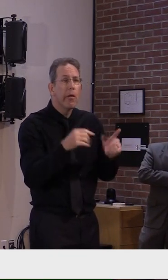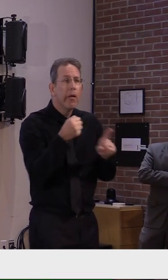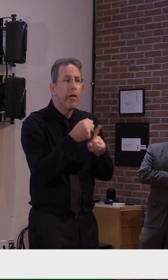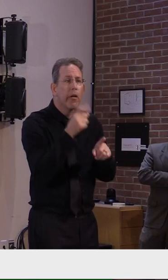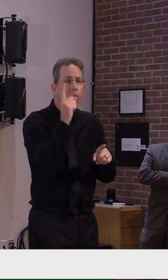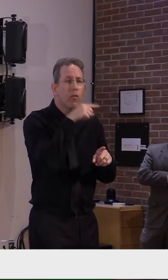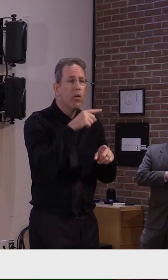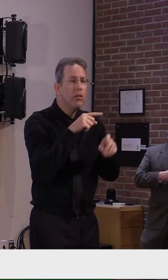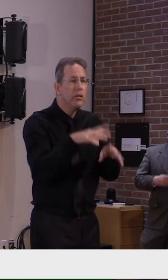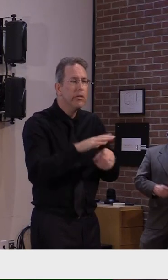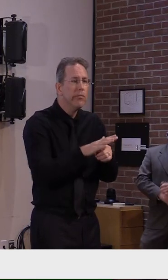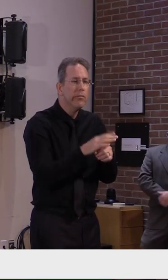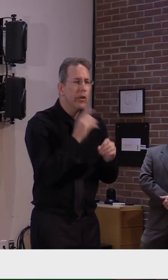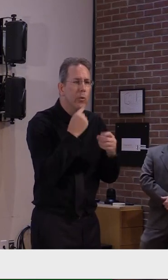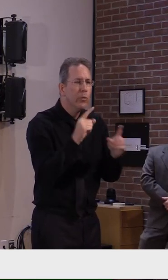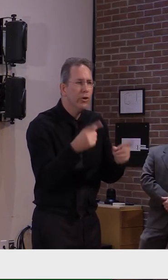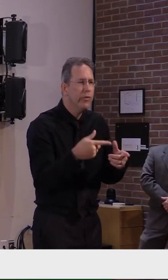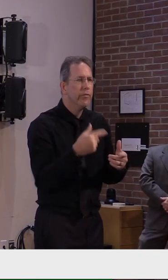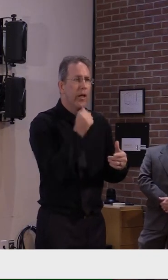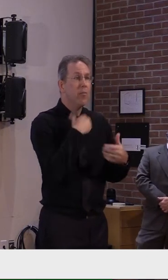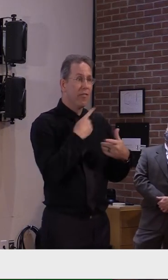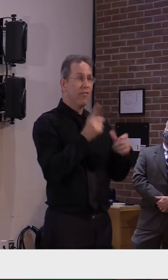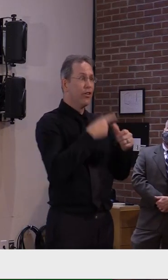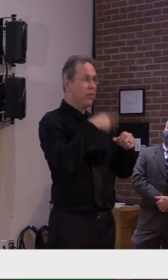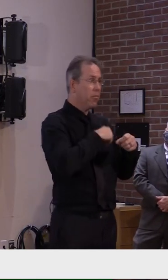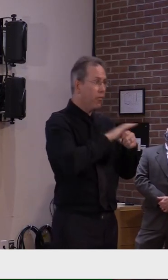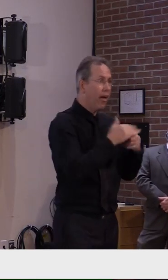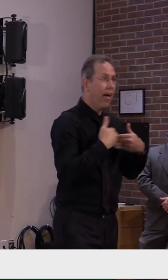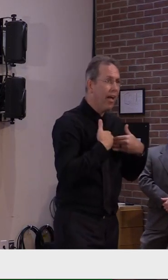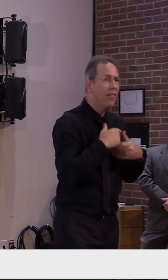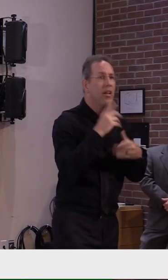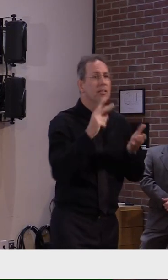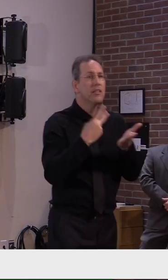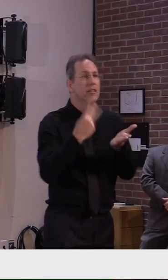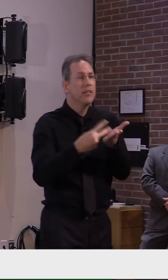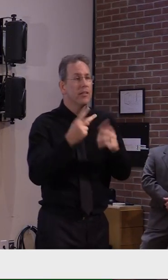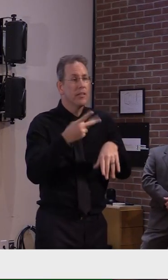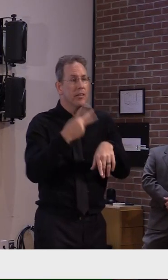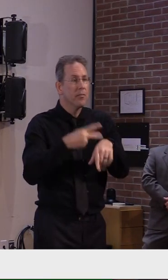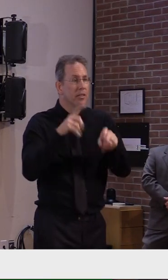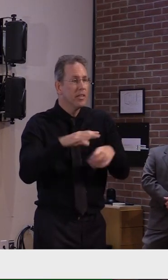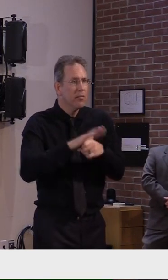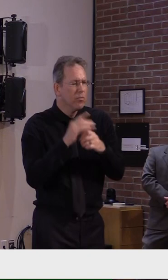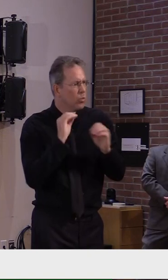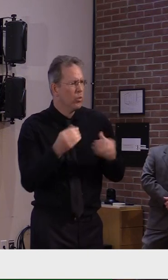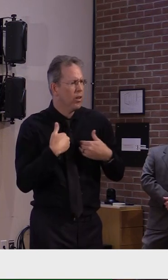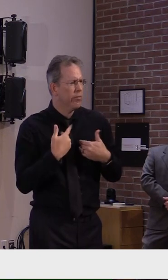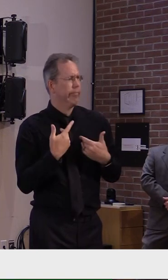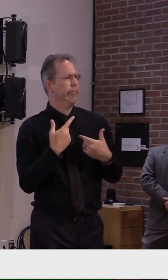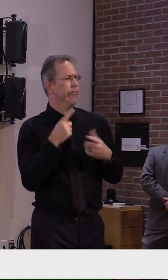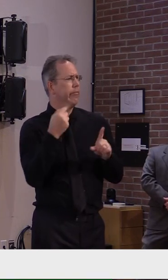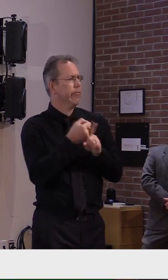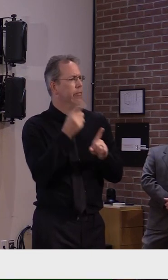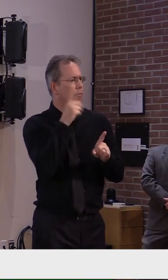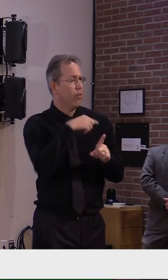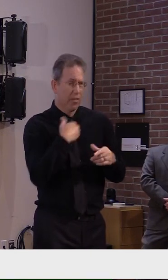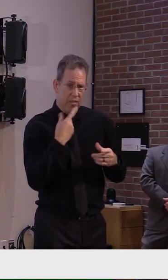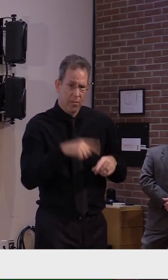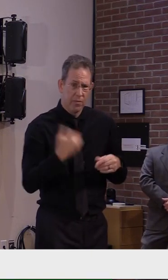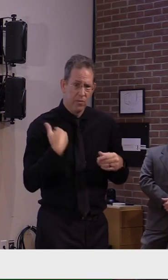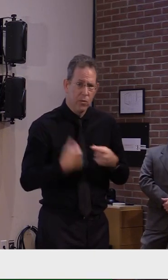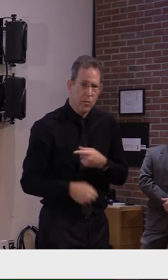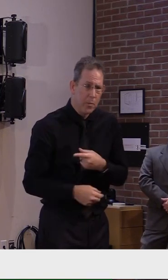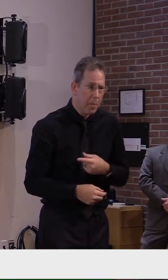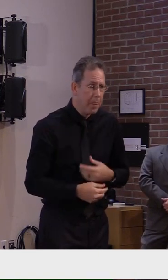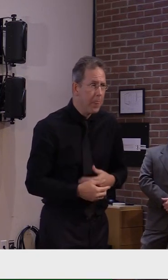so the issue wouldn't be as much false positives as it would be is the platform detecting fragments of virus that actually